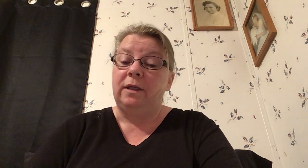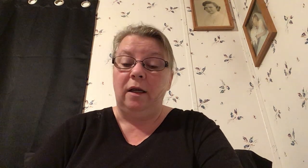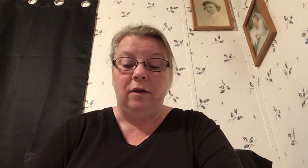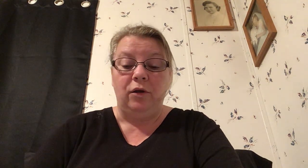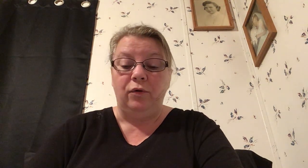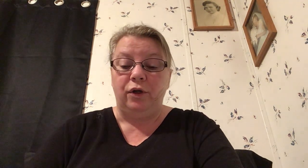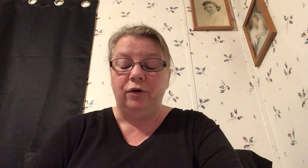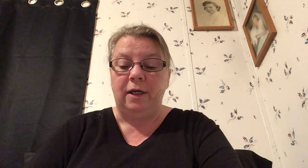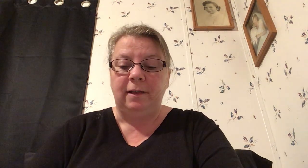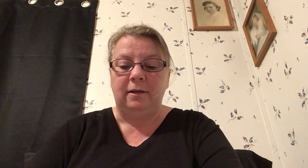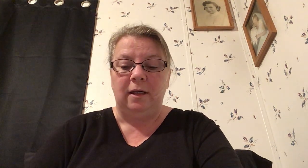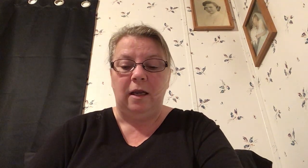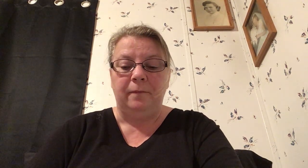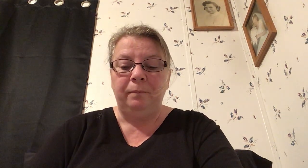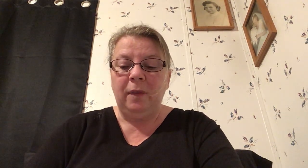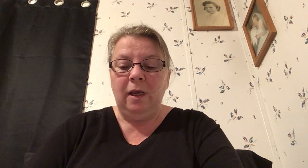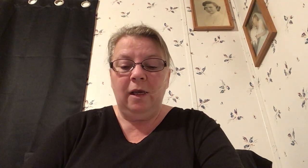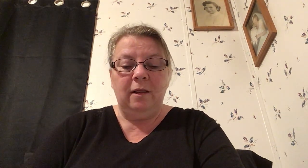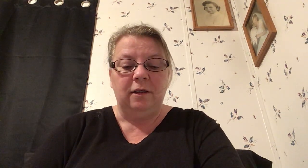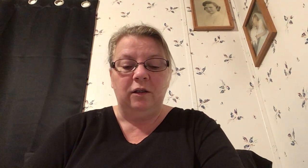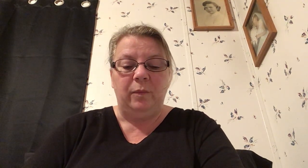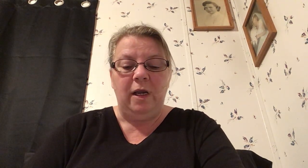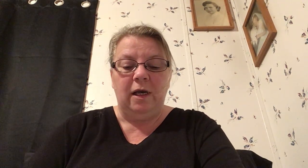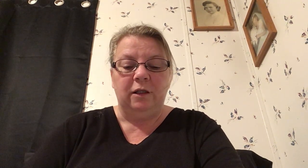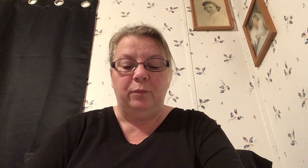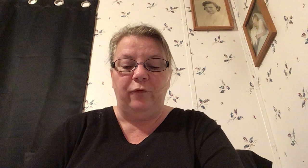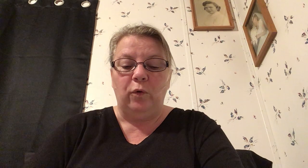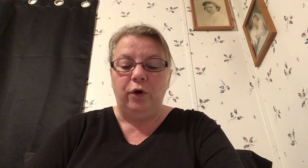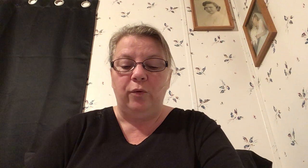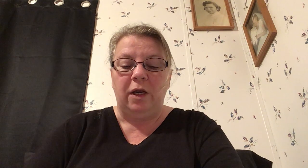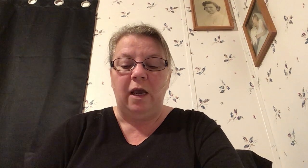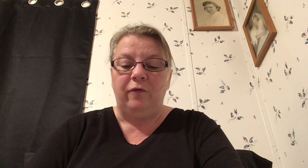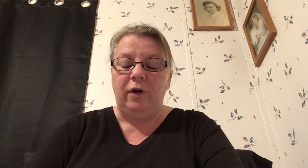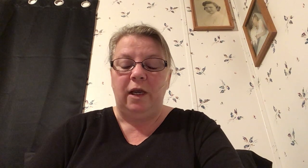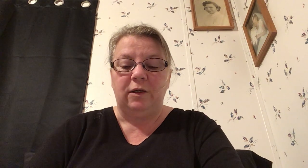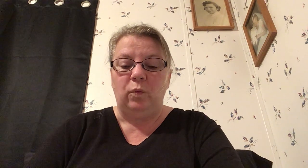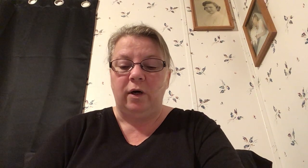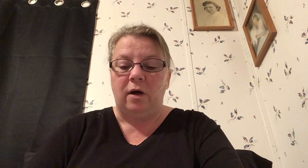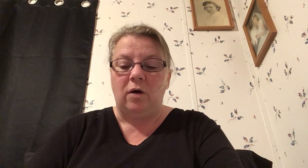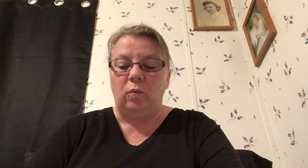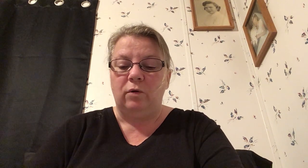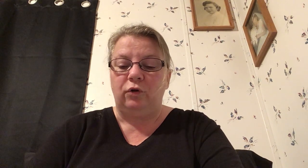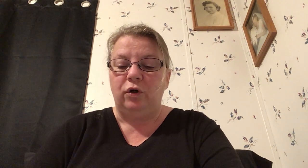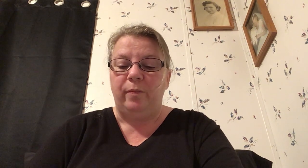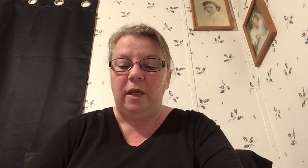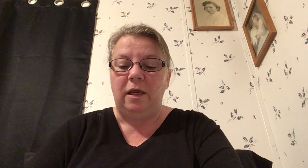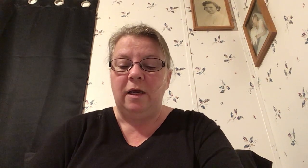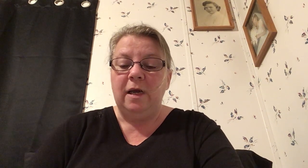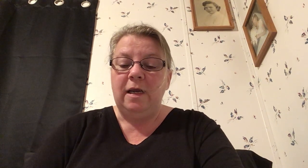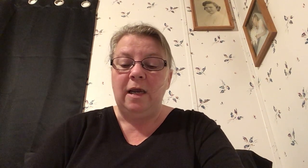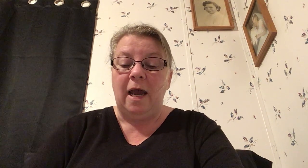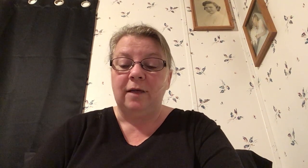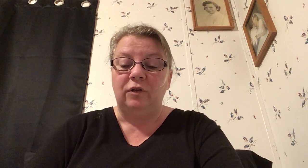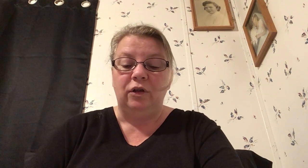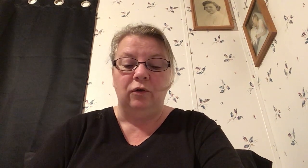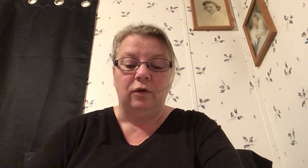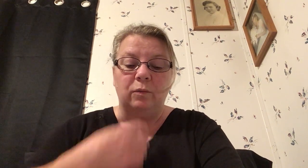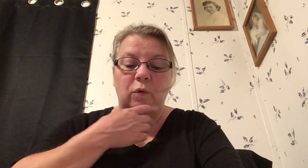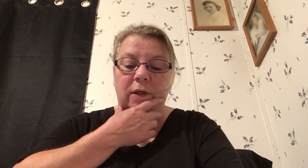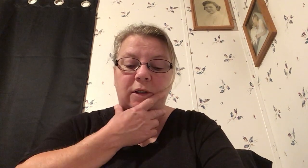taking you to your destiny this is because before you can ever get to where god wants you to be he has to do some twists